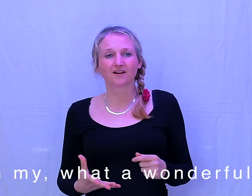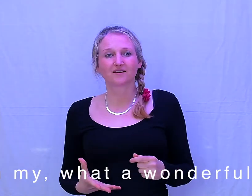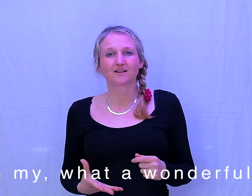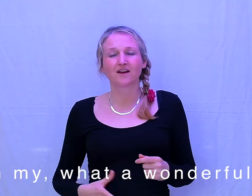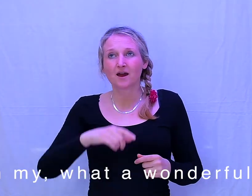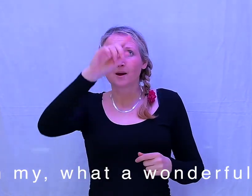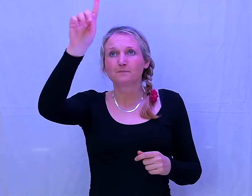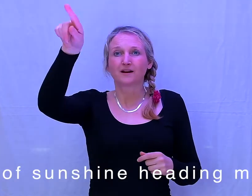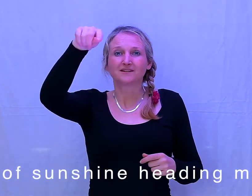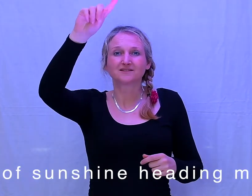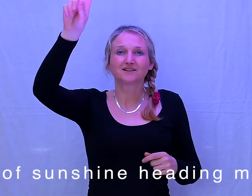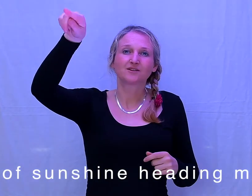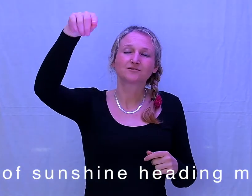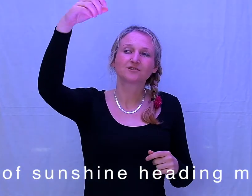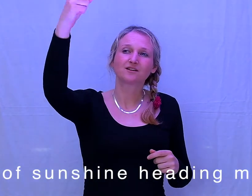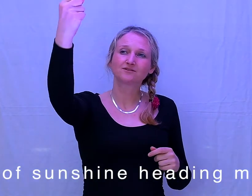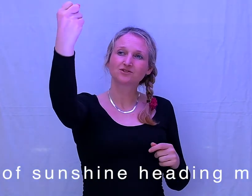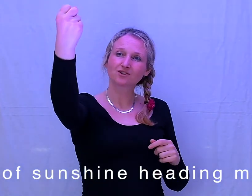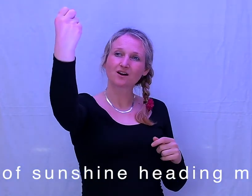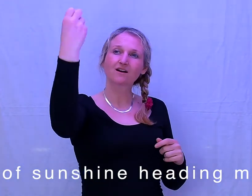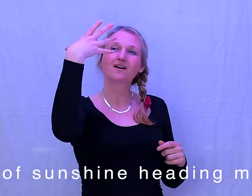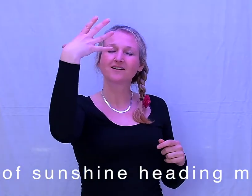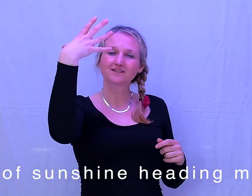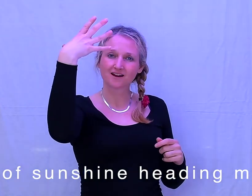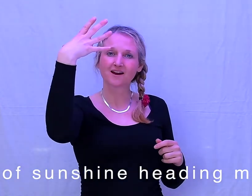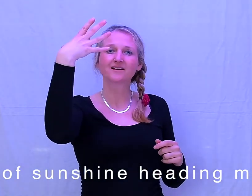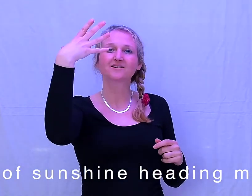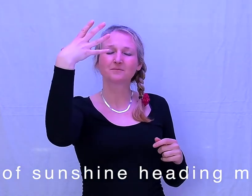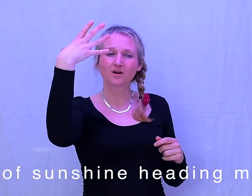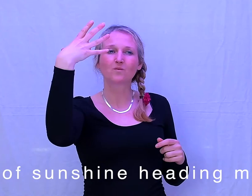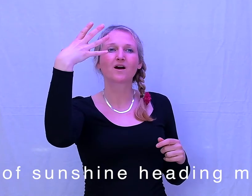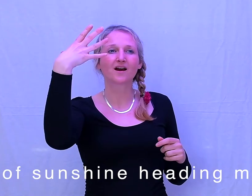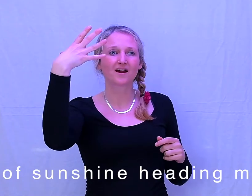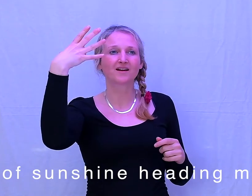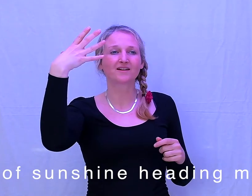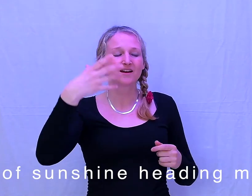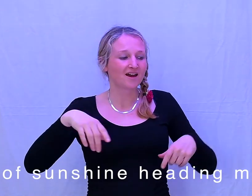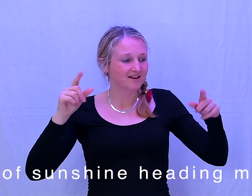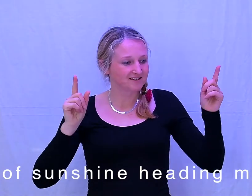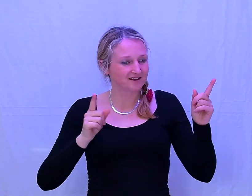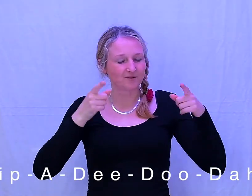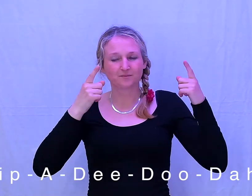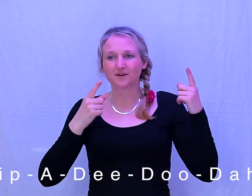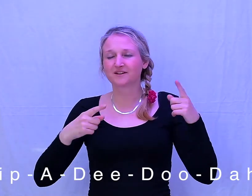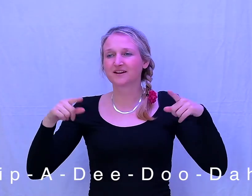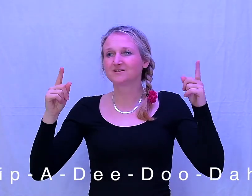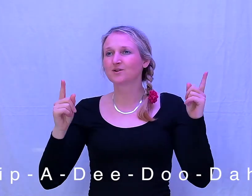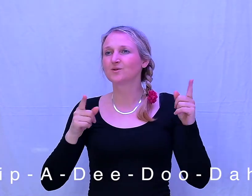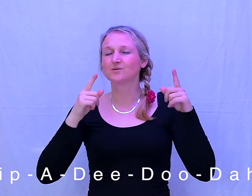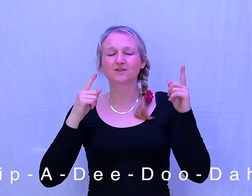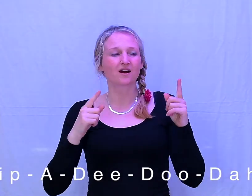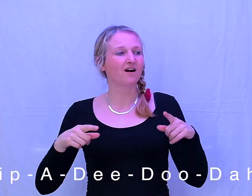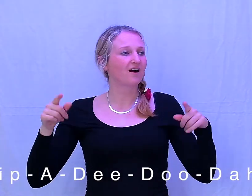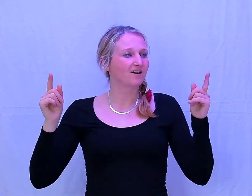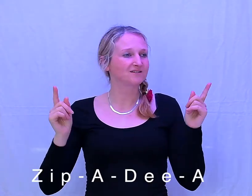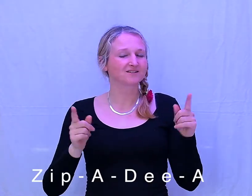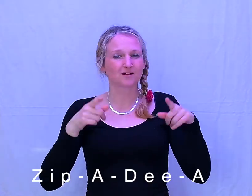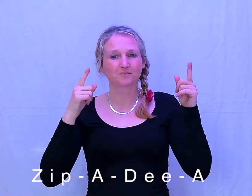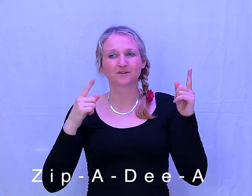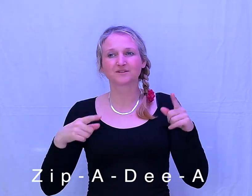Plenty of sunshine heading my way Zip-a-dee-doo-dah, zip-a